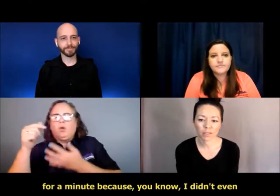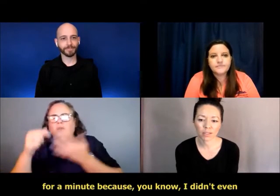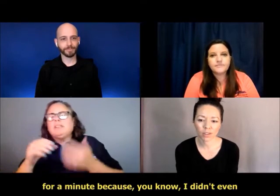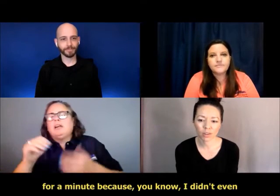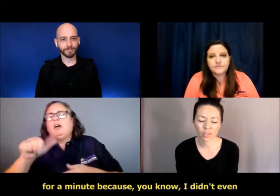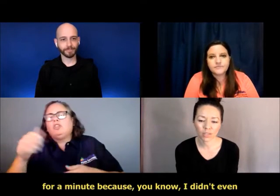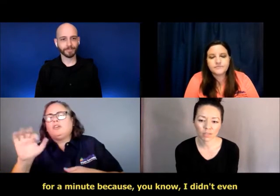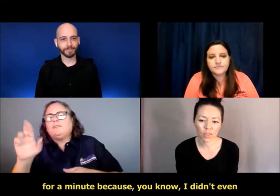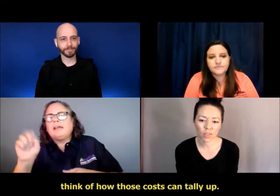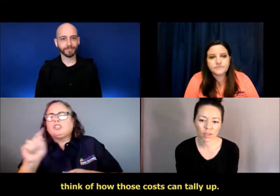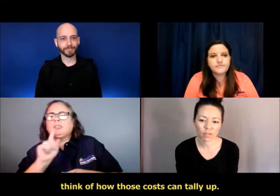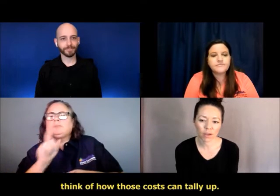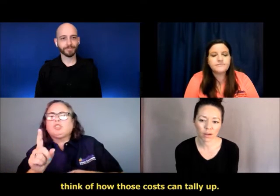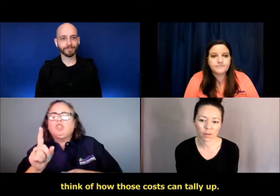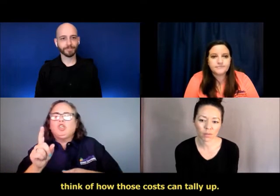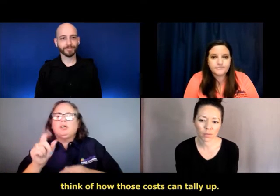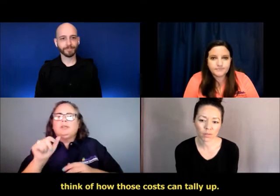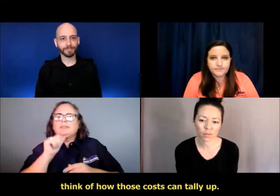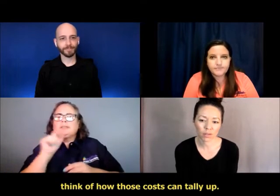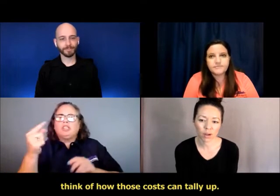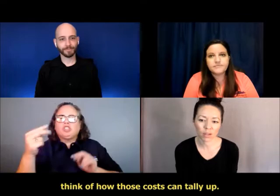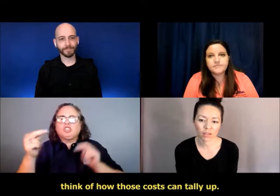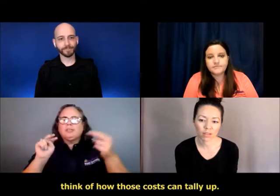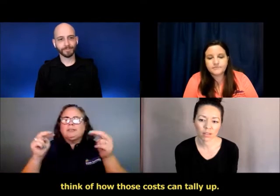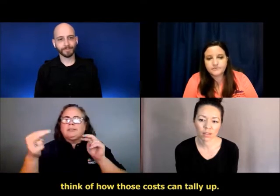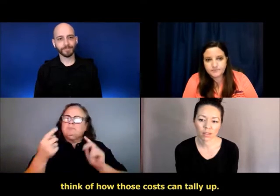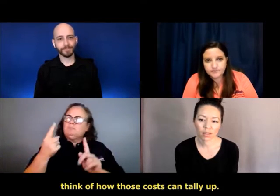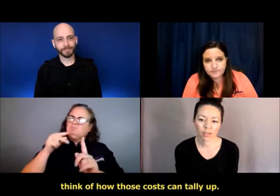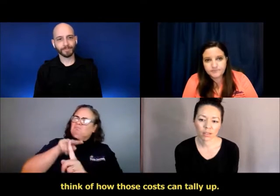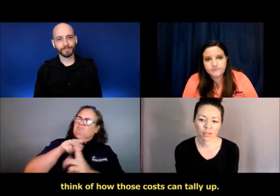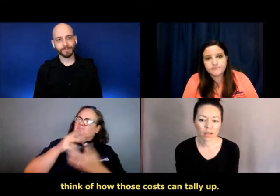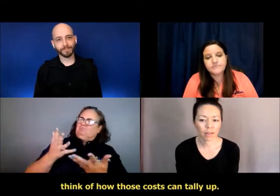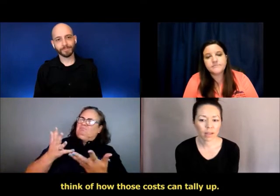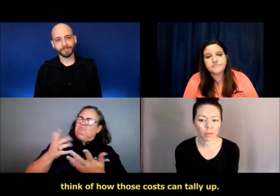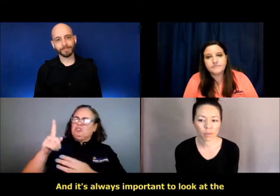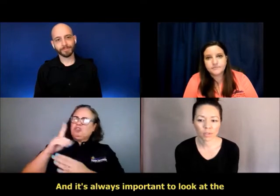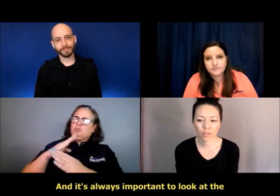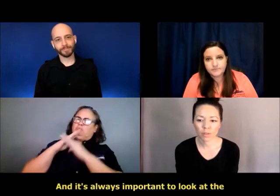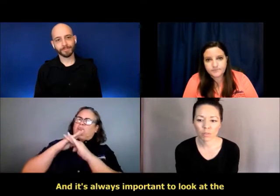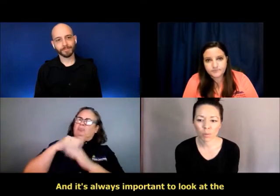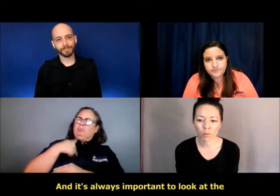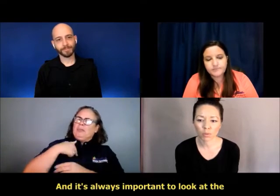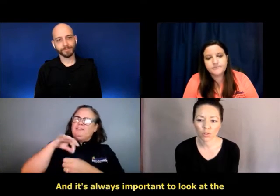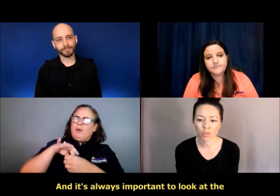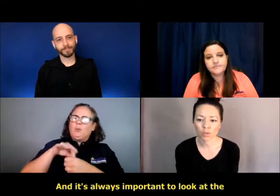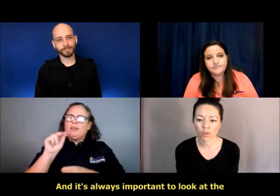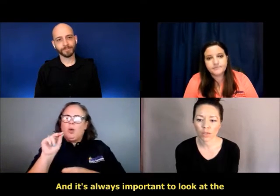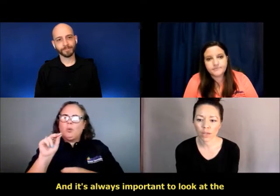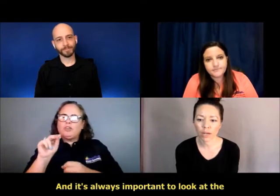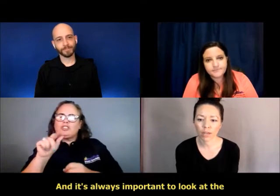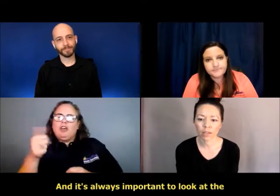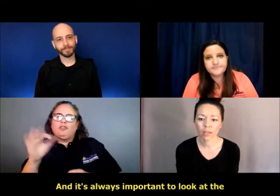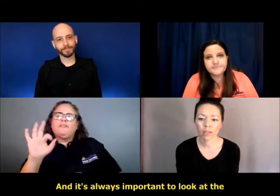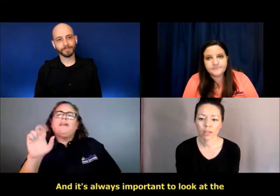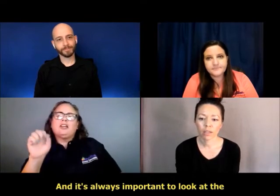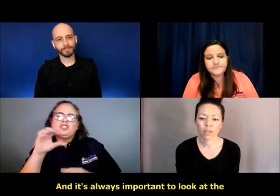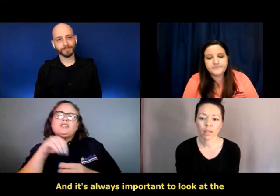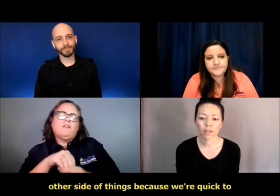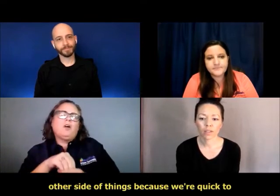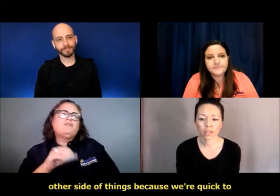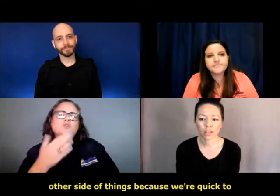Because, you know, I didn't even think of how those costs can tally up. And it's always important to look at